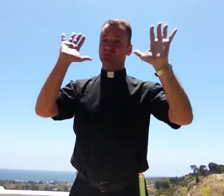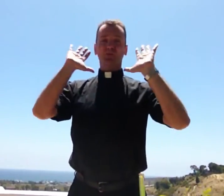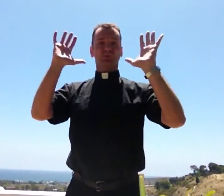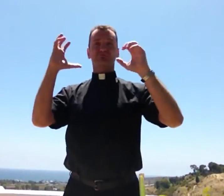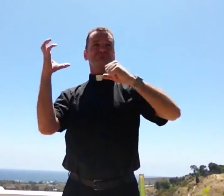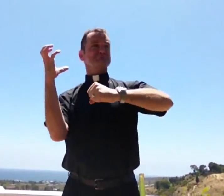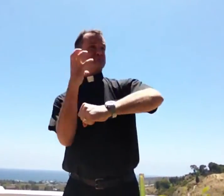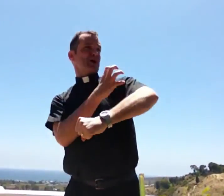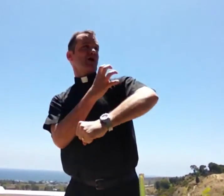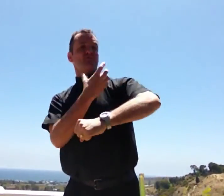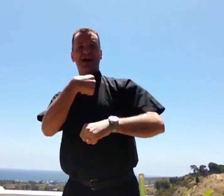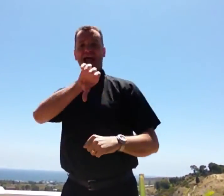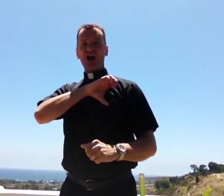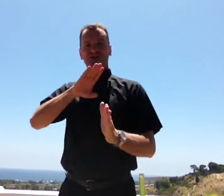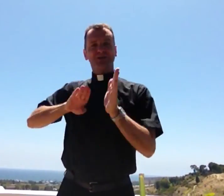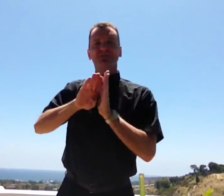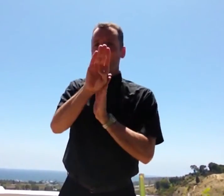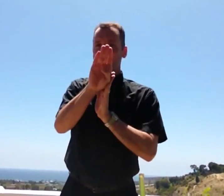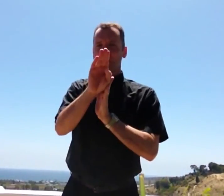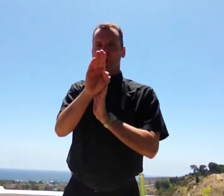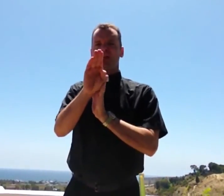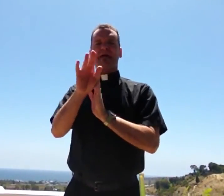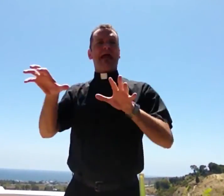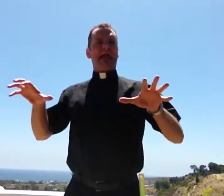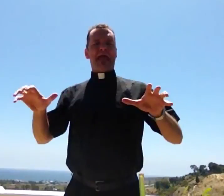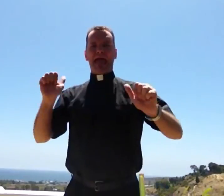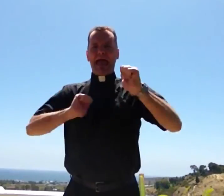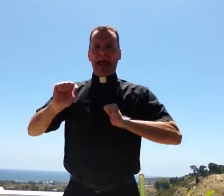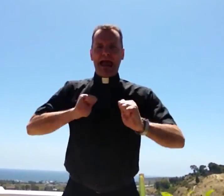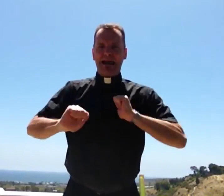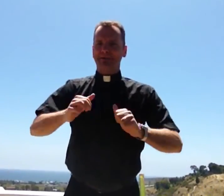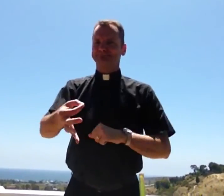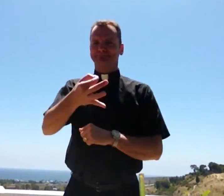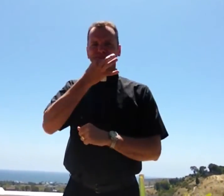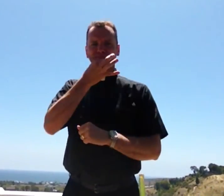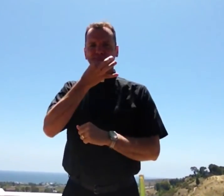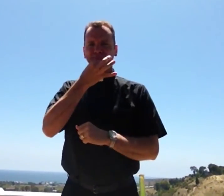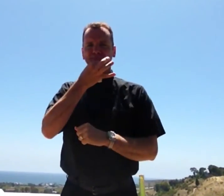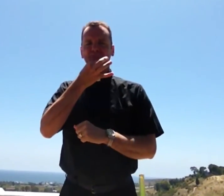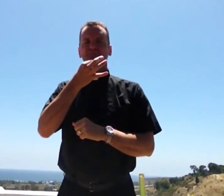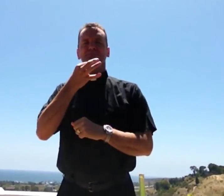great, great film. Powerful. Great character development and action as well.